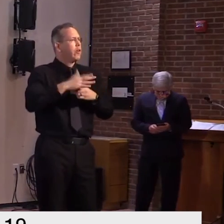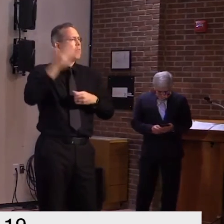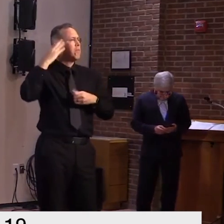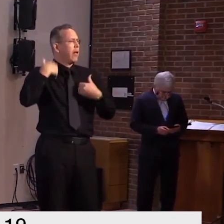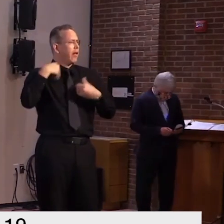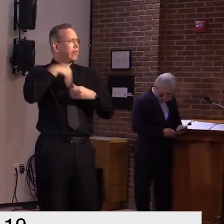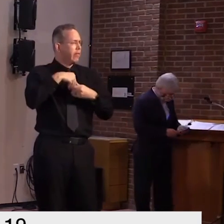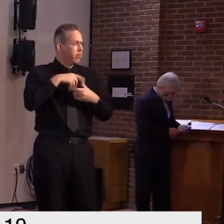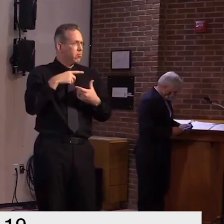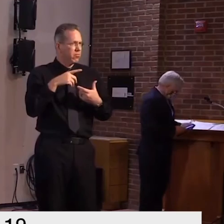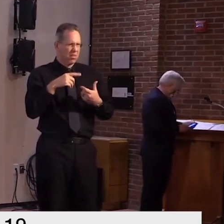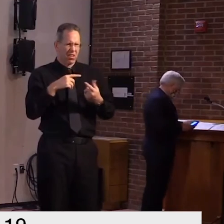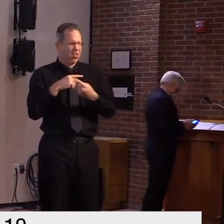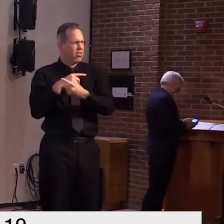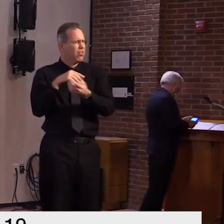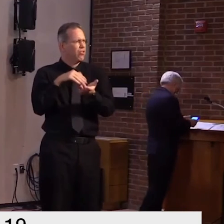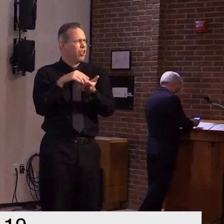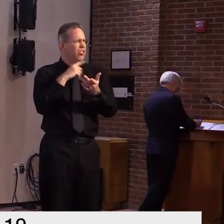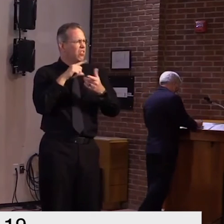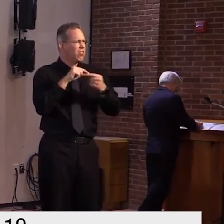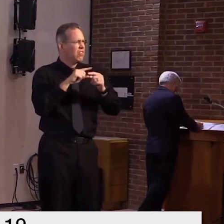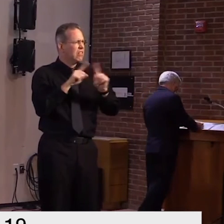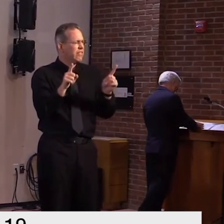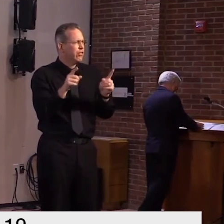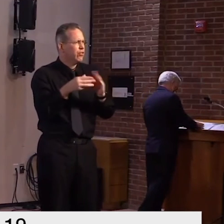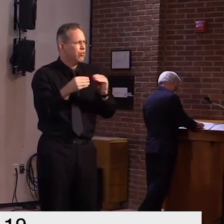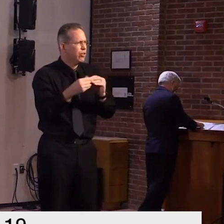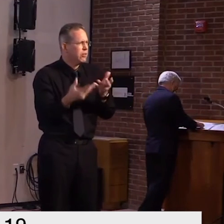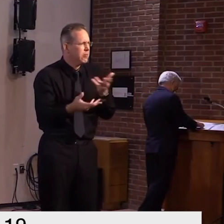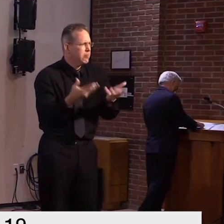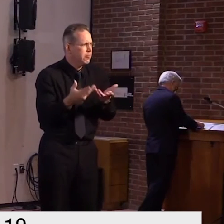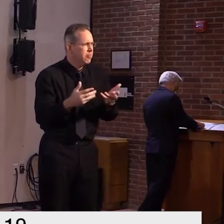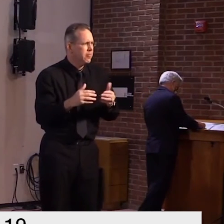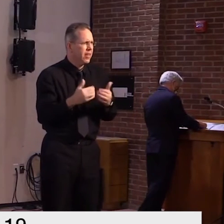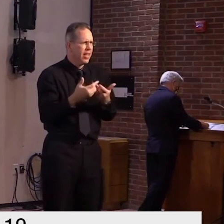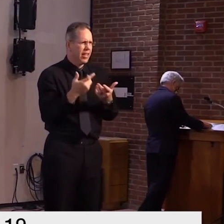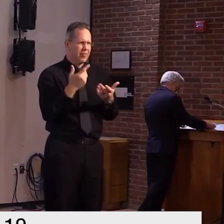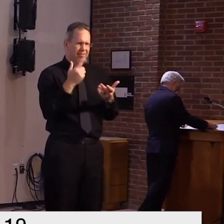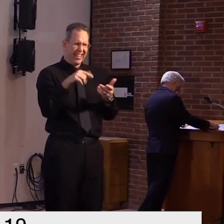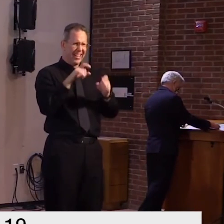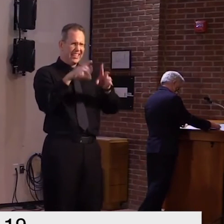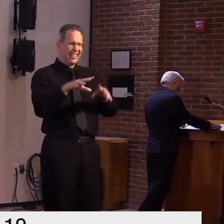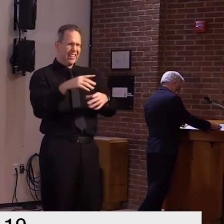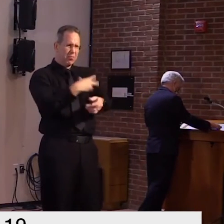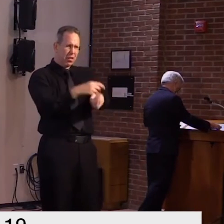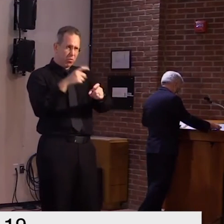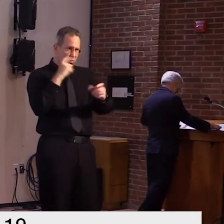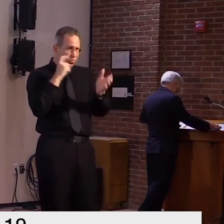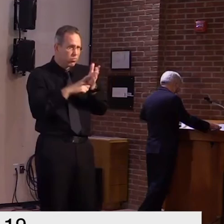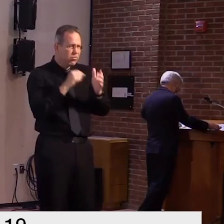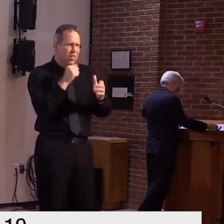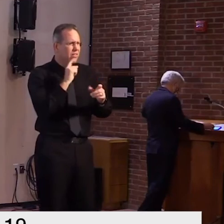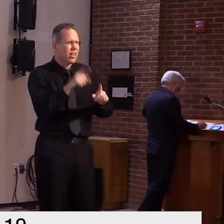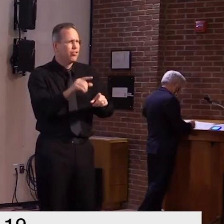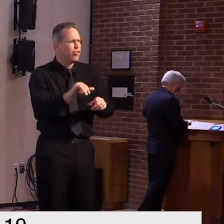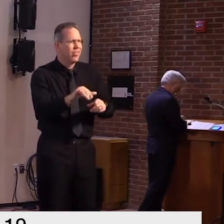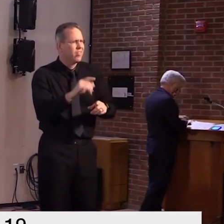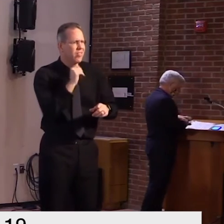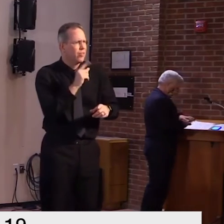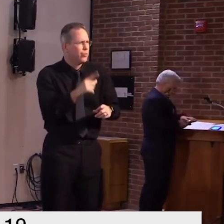useful in tracking the virus in ways that we haven't been able to do before